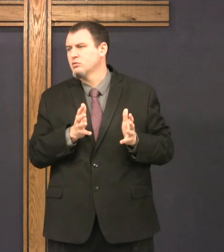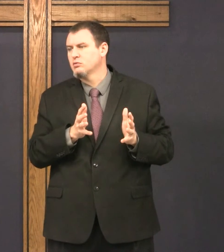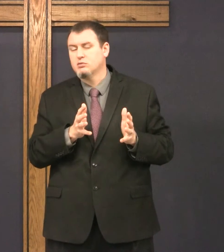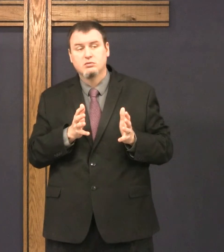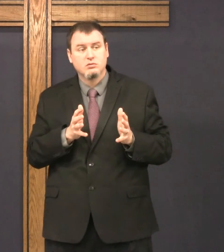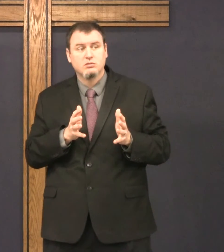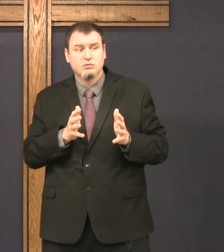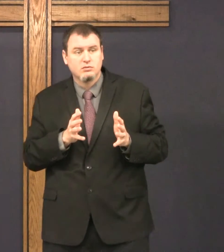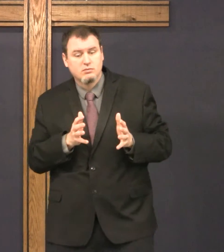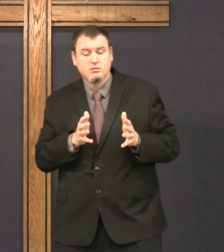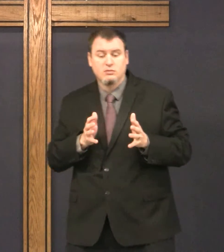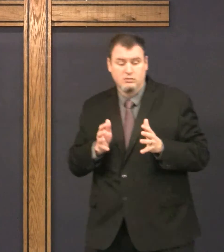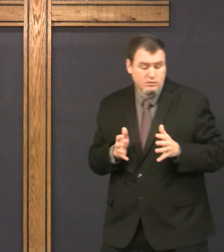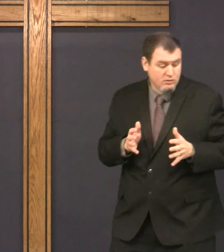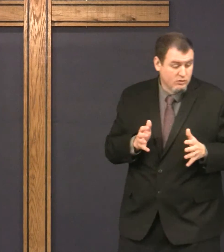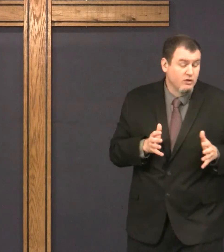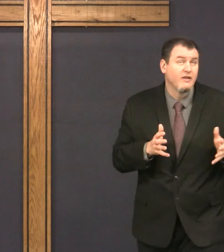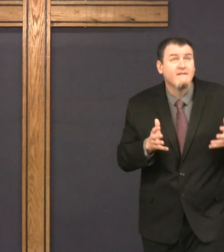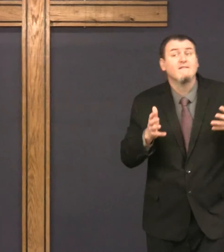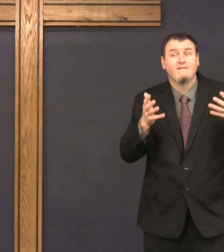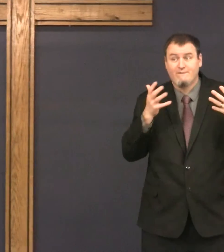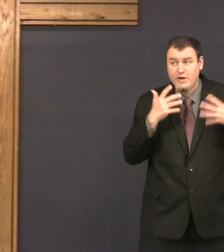And while they walked, Jesus was talking to them.